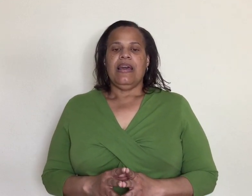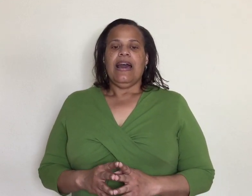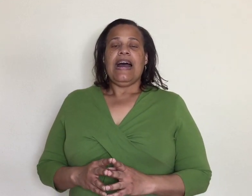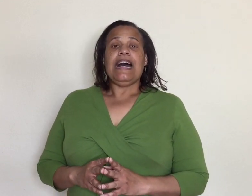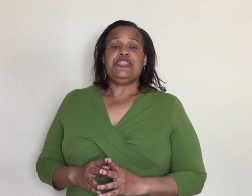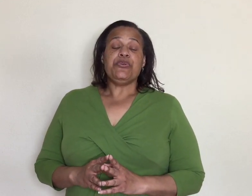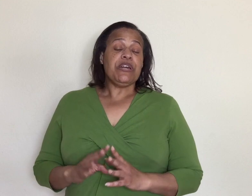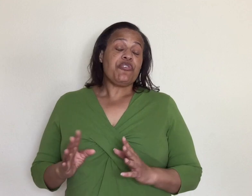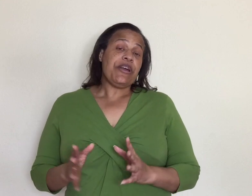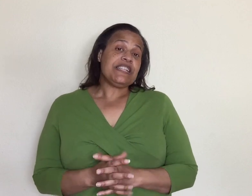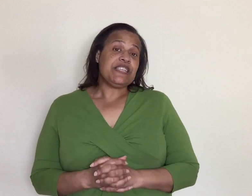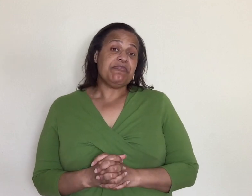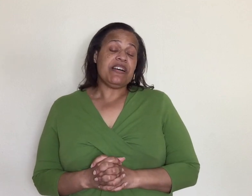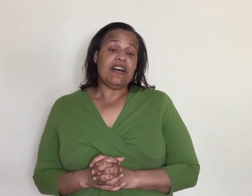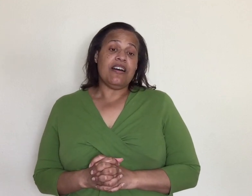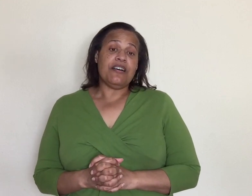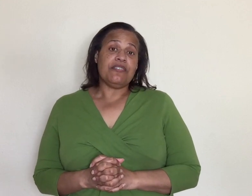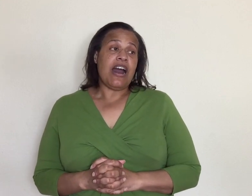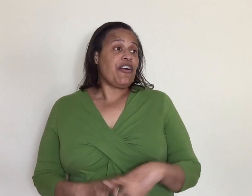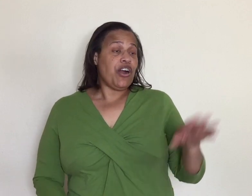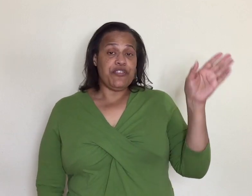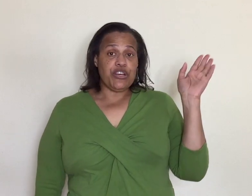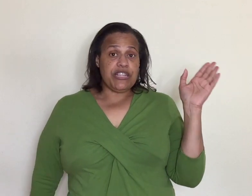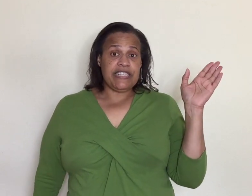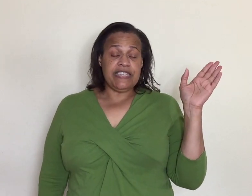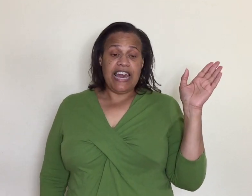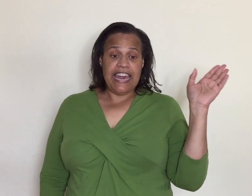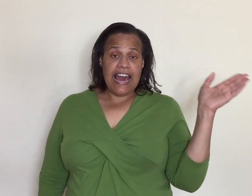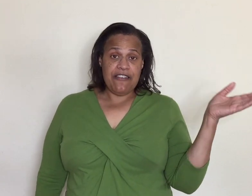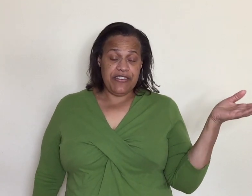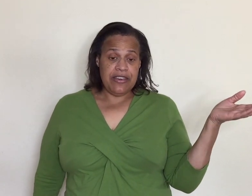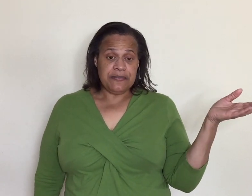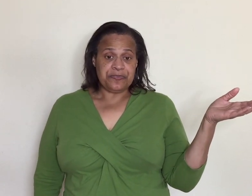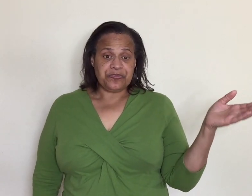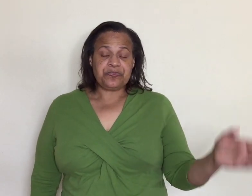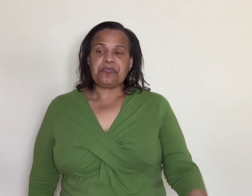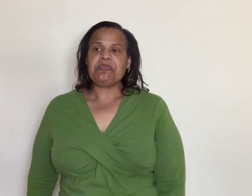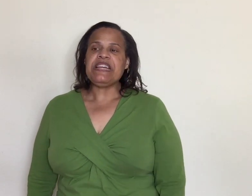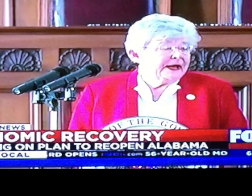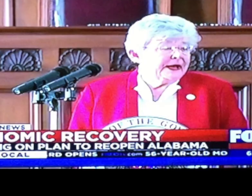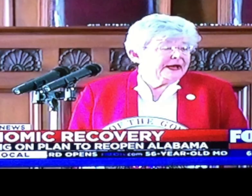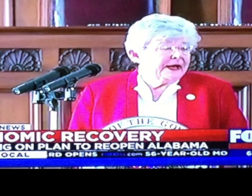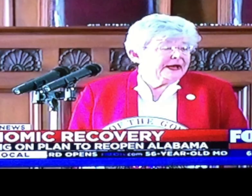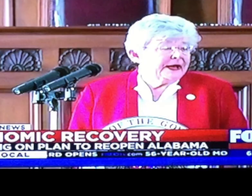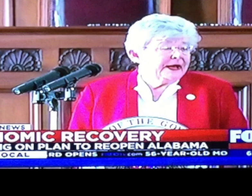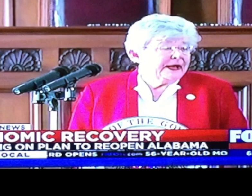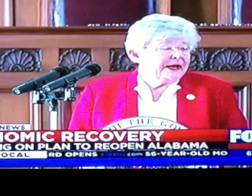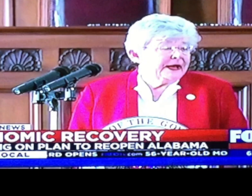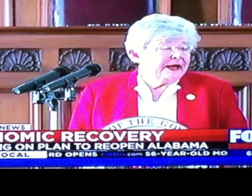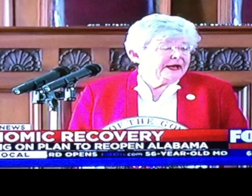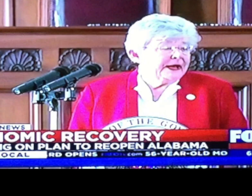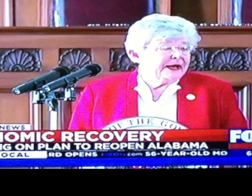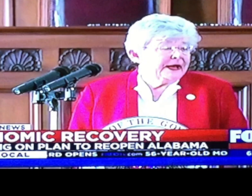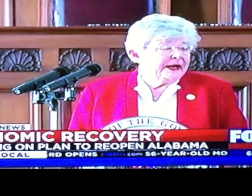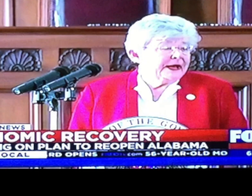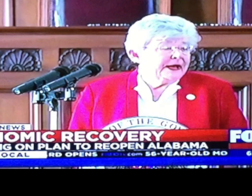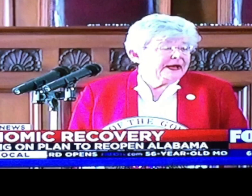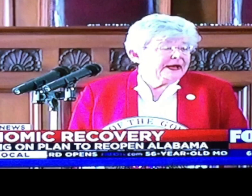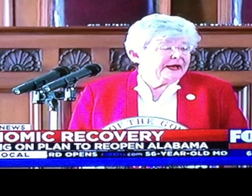i do give credit to uh our governor k ivy she uh she said she want to see a little more